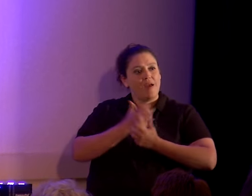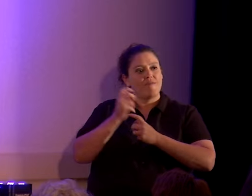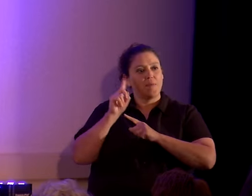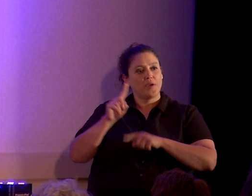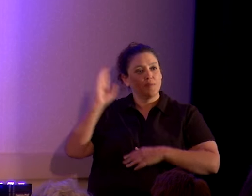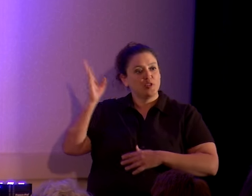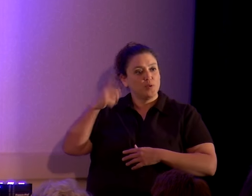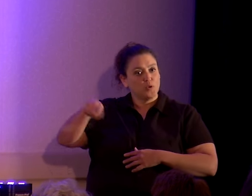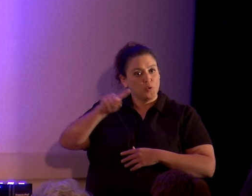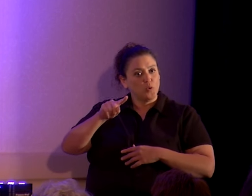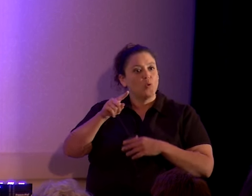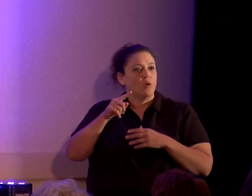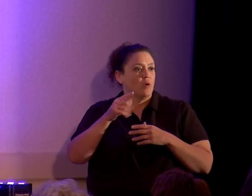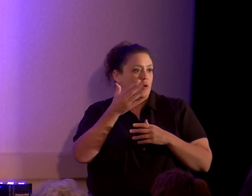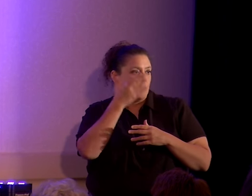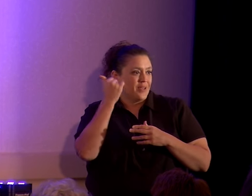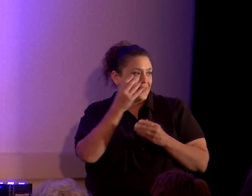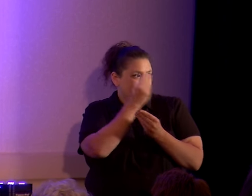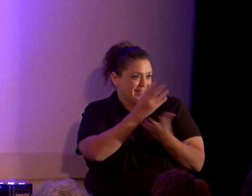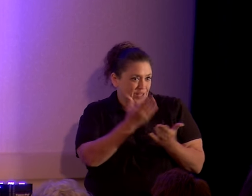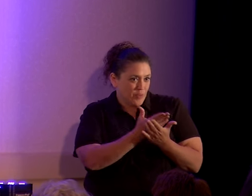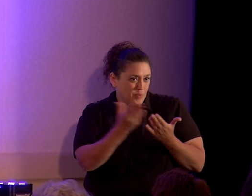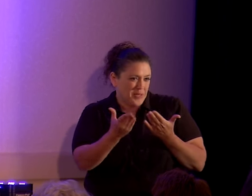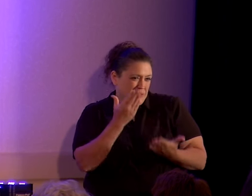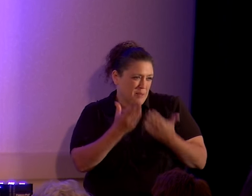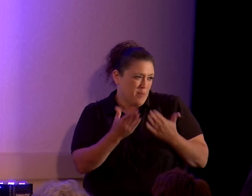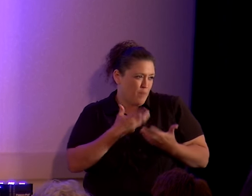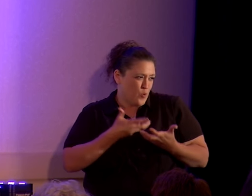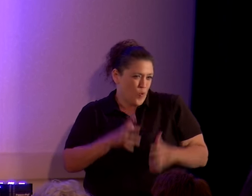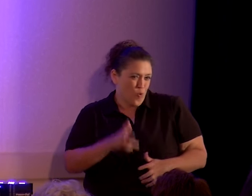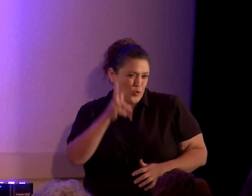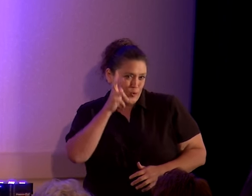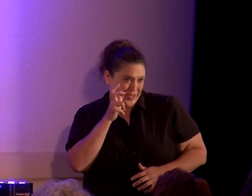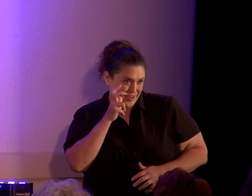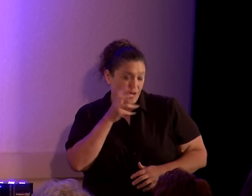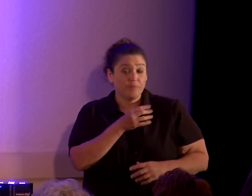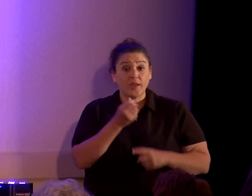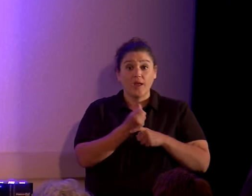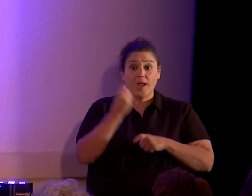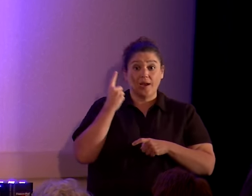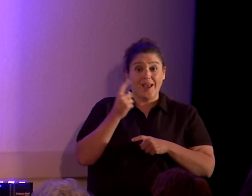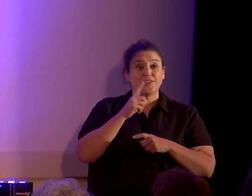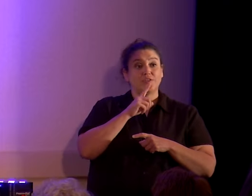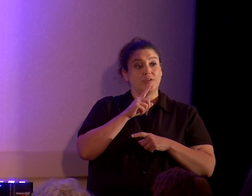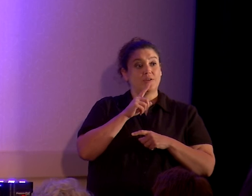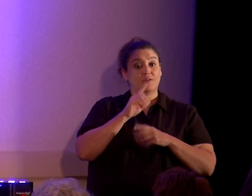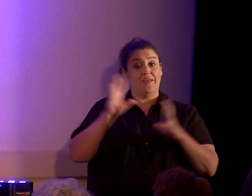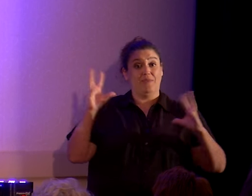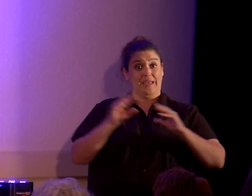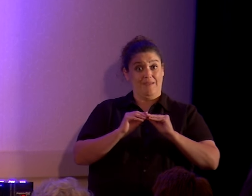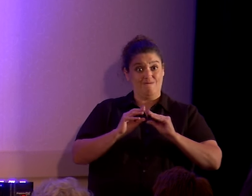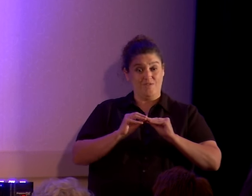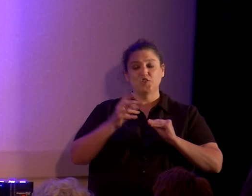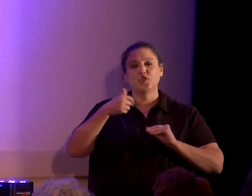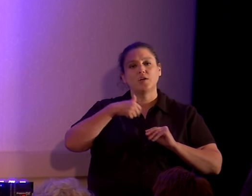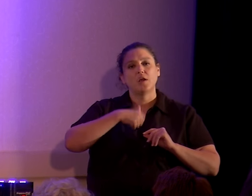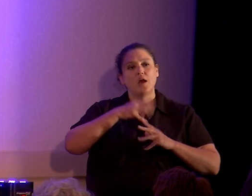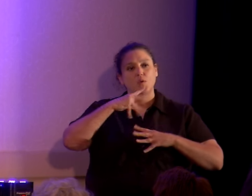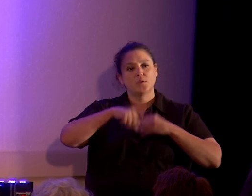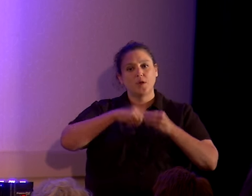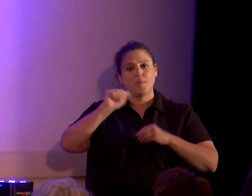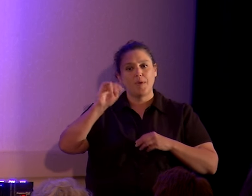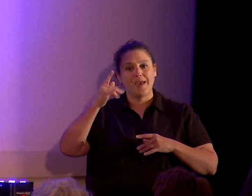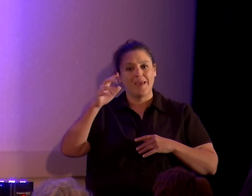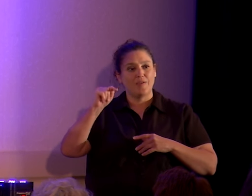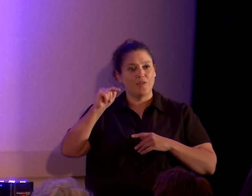by telling them things that some of them don't necessarily want to hear. And last year at the American Atheist Convention I was talking about how atheist